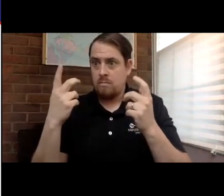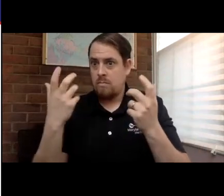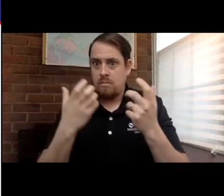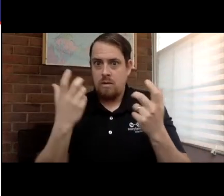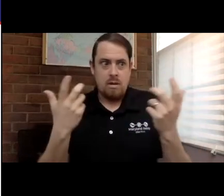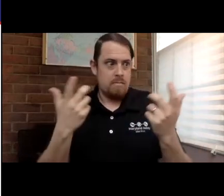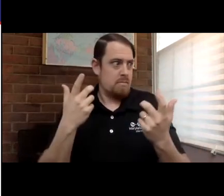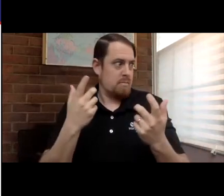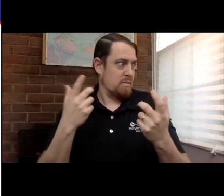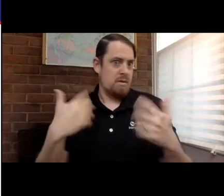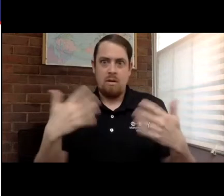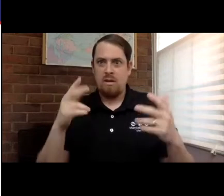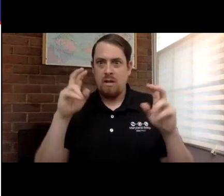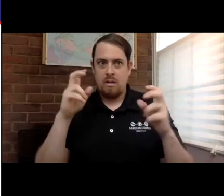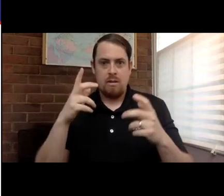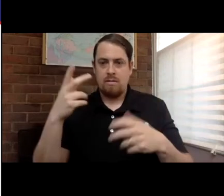majority of which.